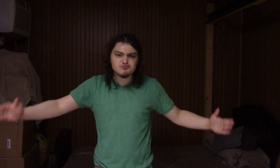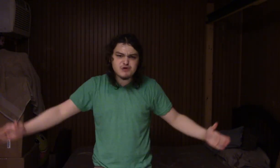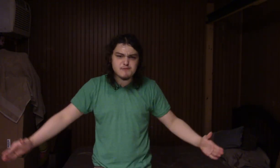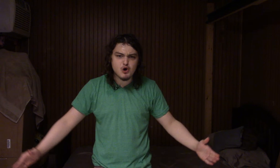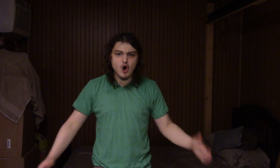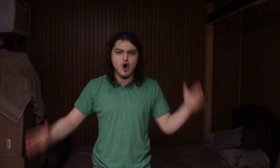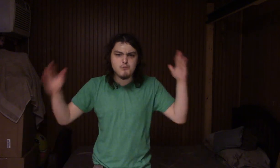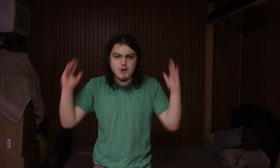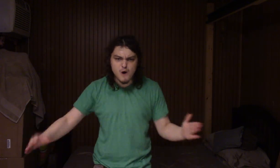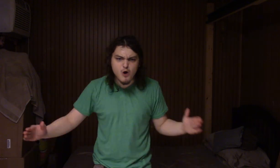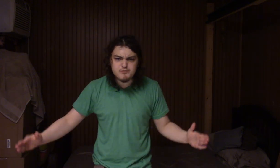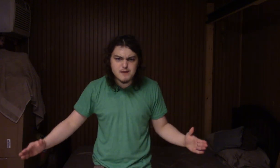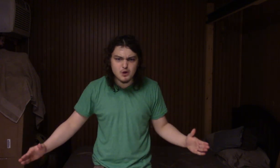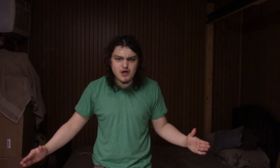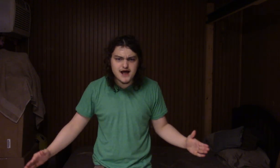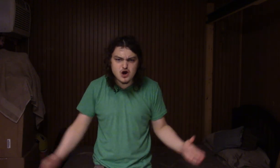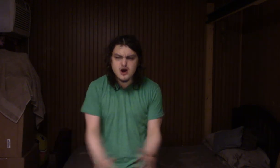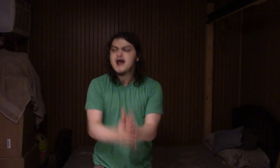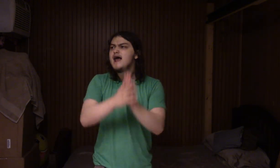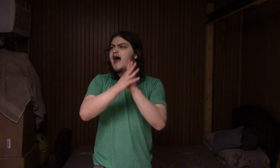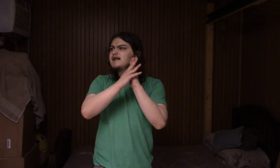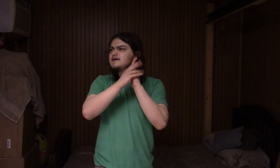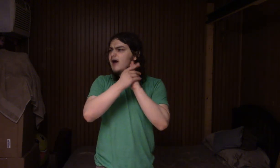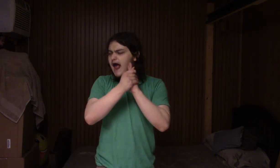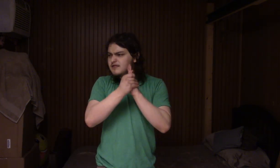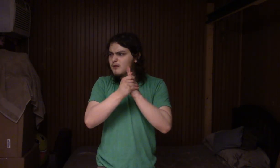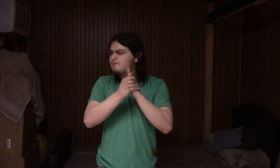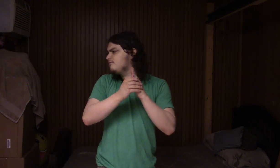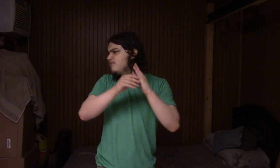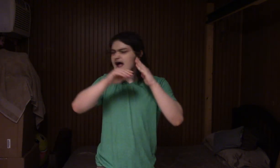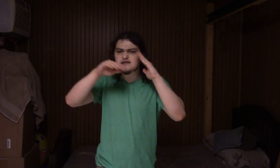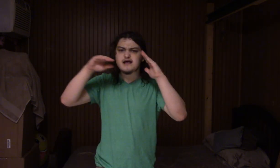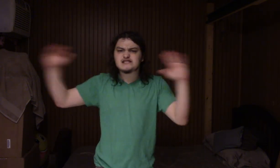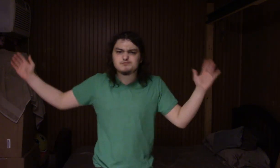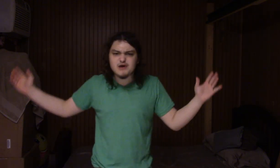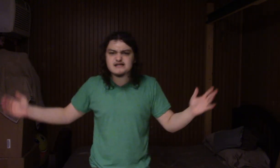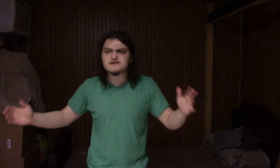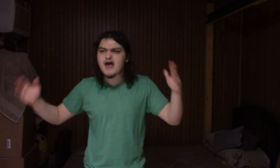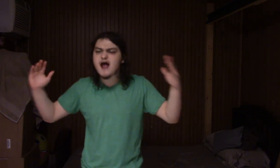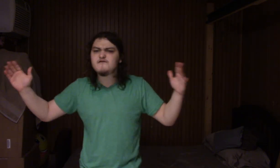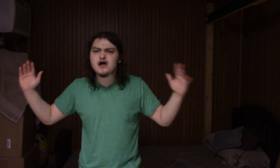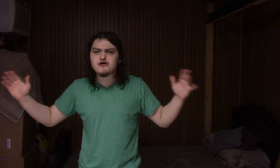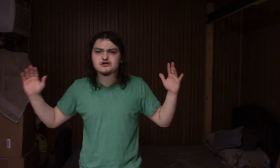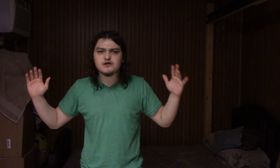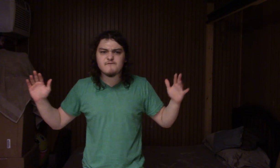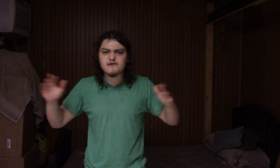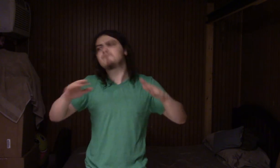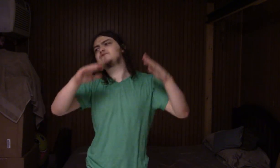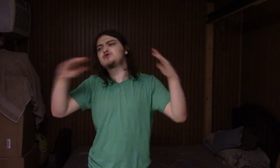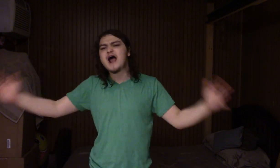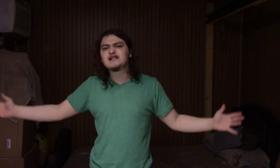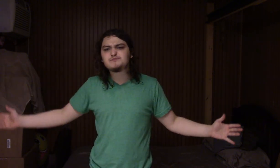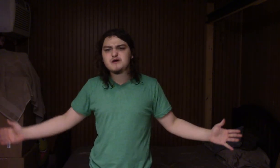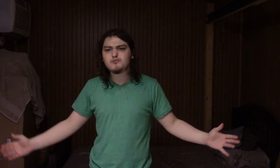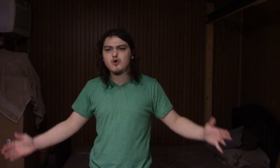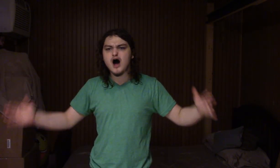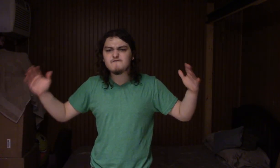people who promote people like her at the expense of every elect of trans people of